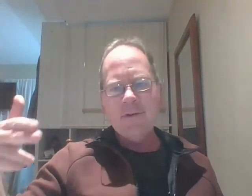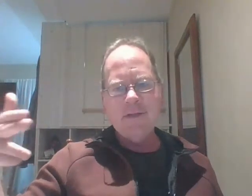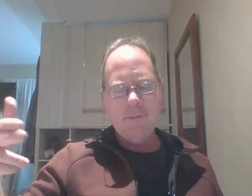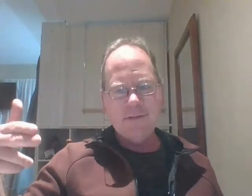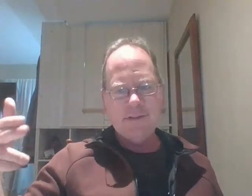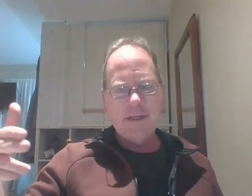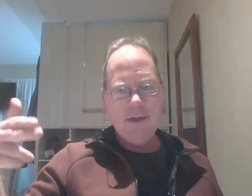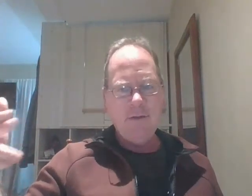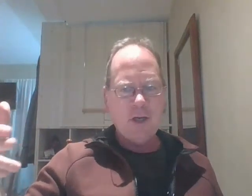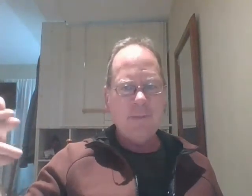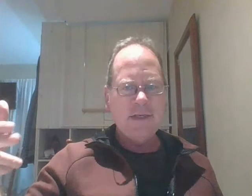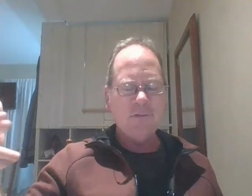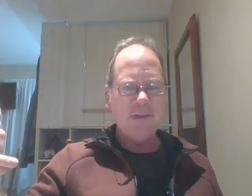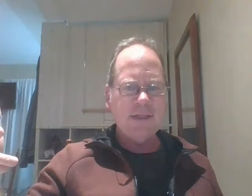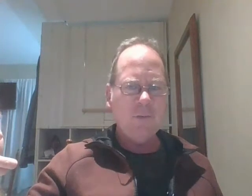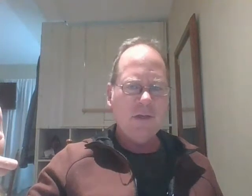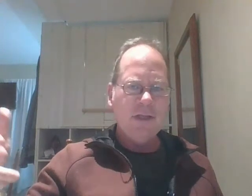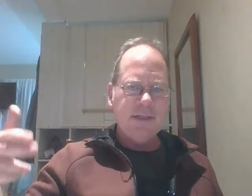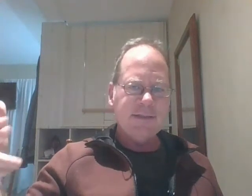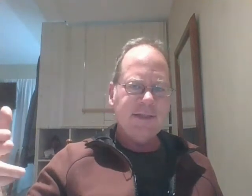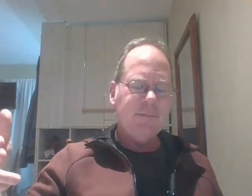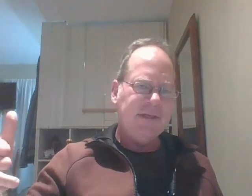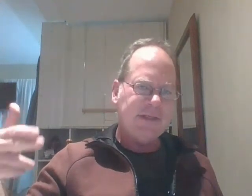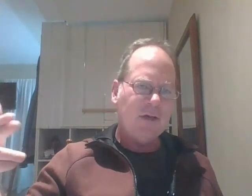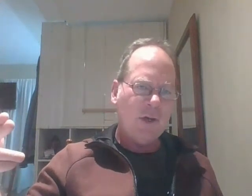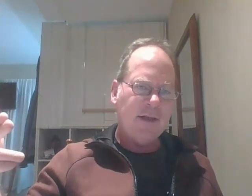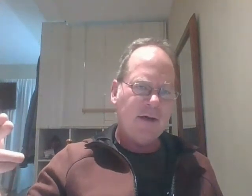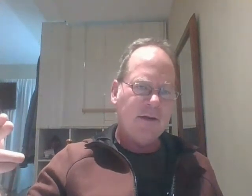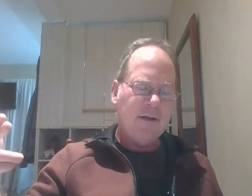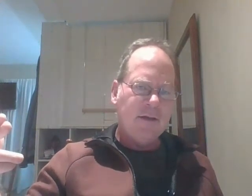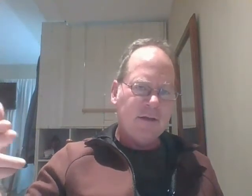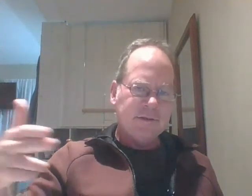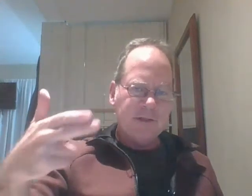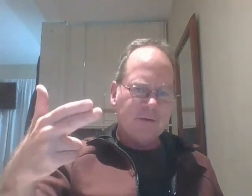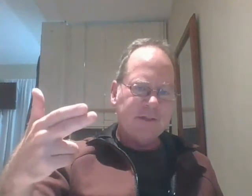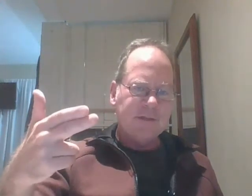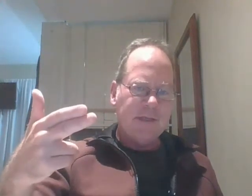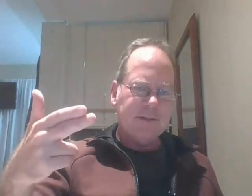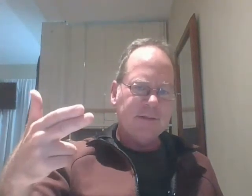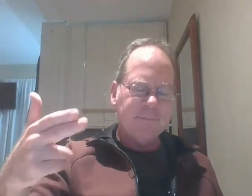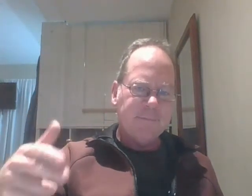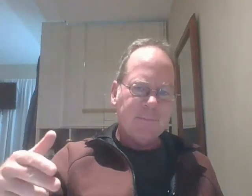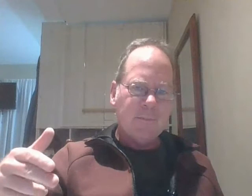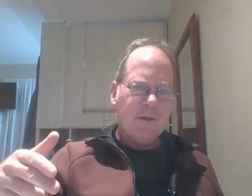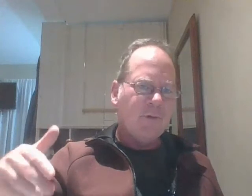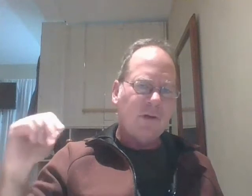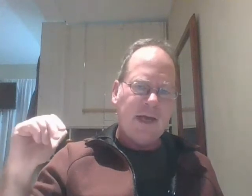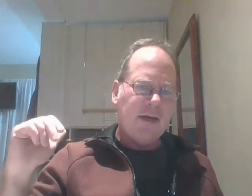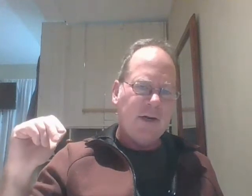i would have said and other commentators would have said well just leave but instead of going there to the countries i just mentioned you would go to latin america